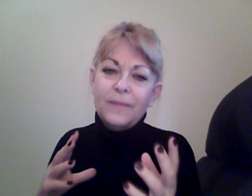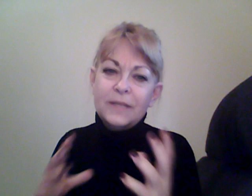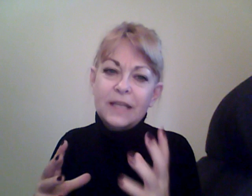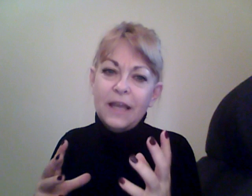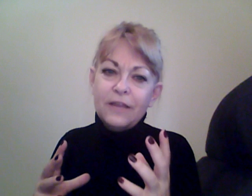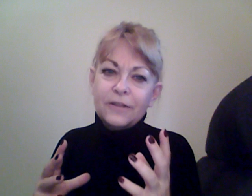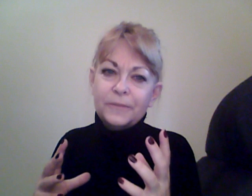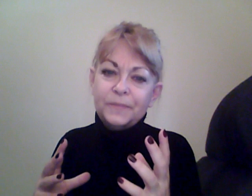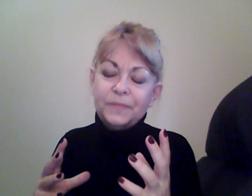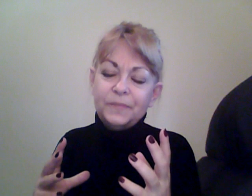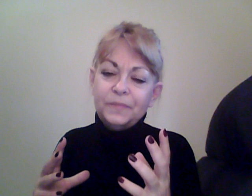together.